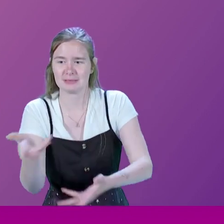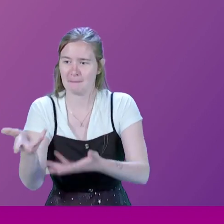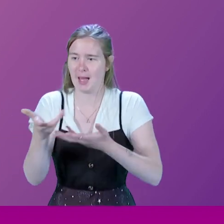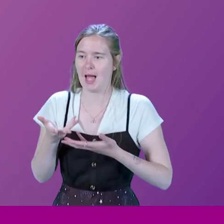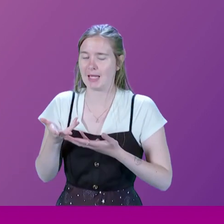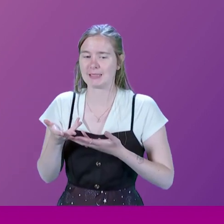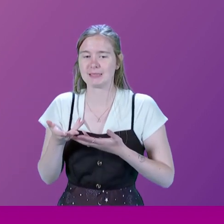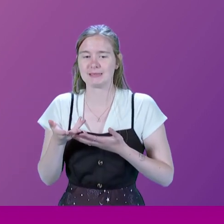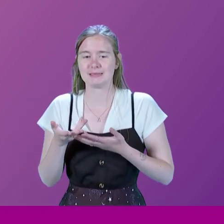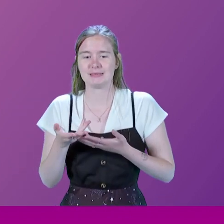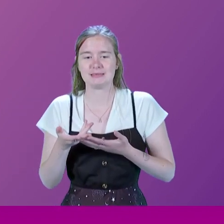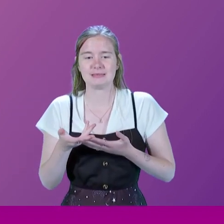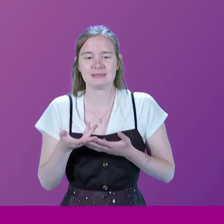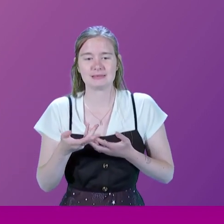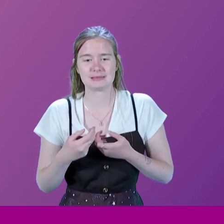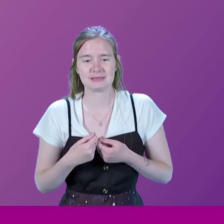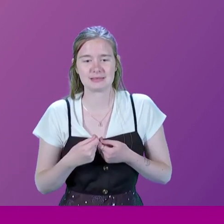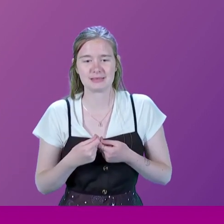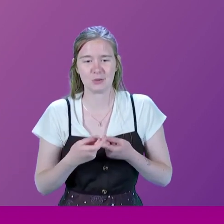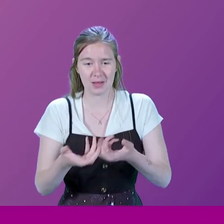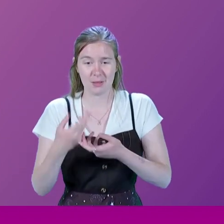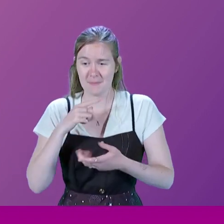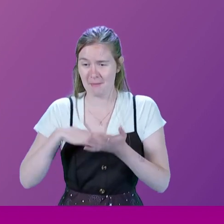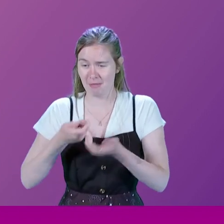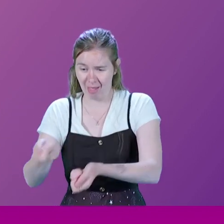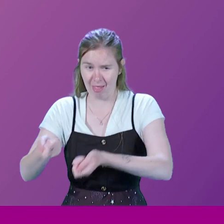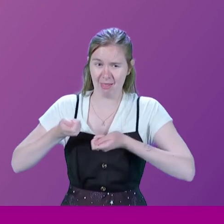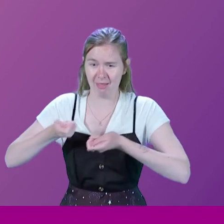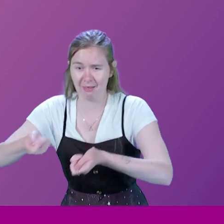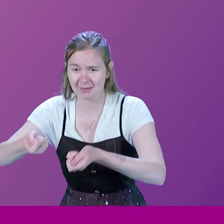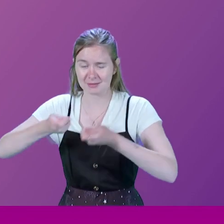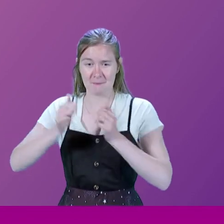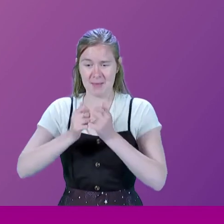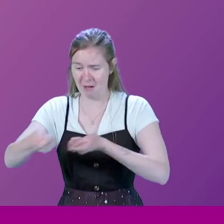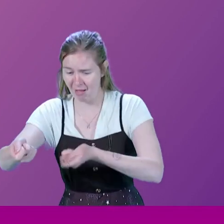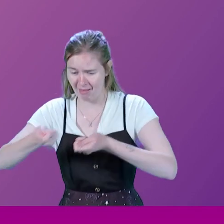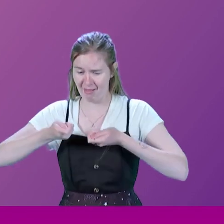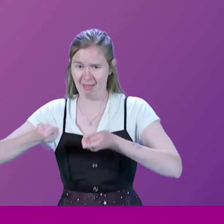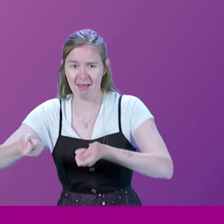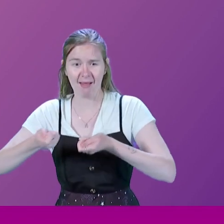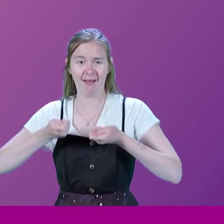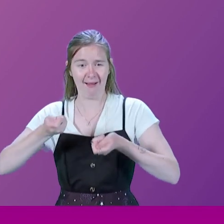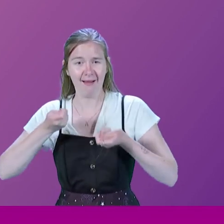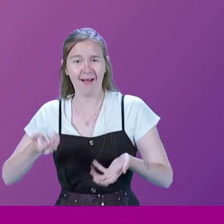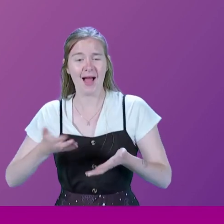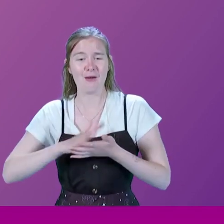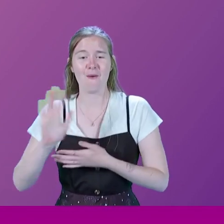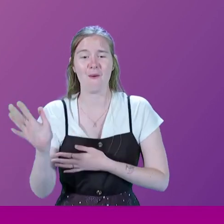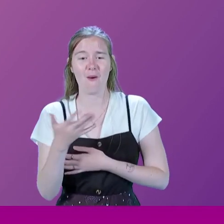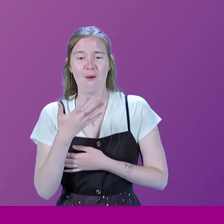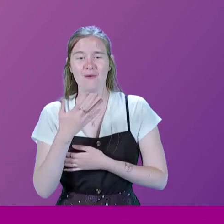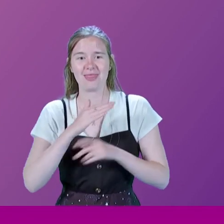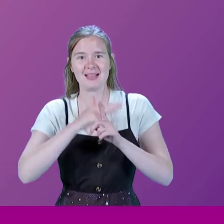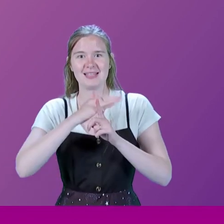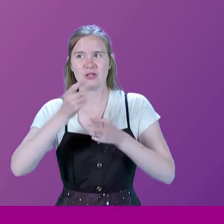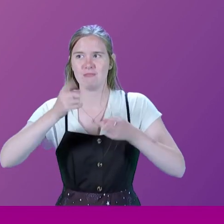back. And we ended up wrestling with this bit of paper across the cabinet table. And all the more senior